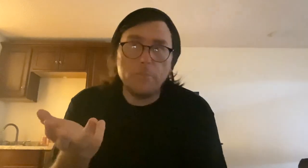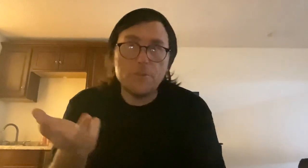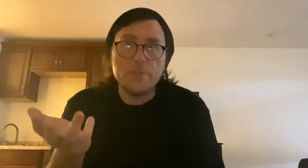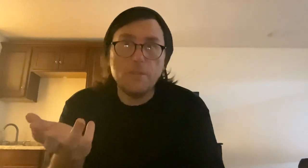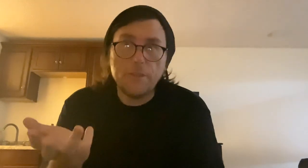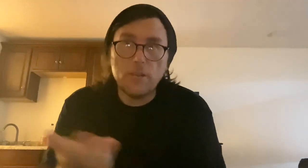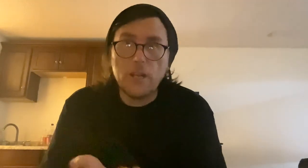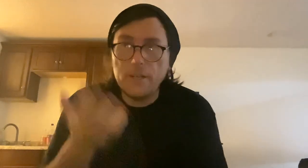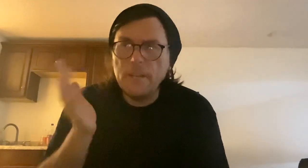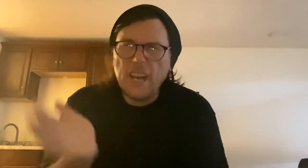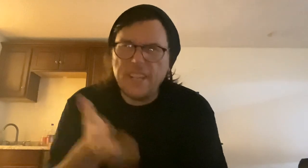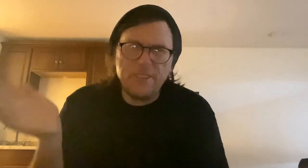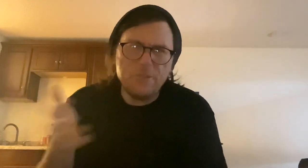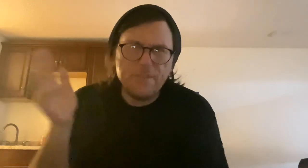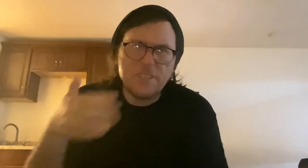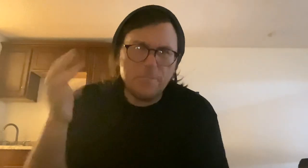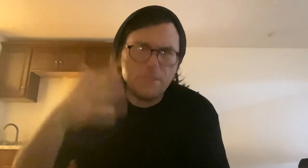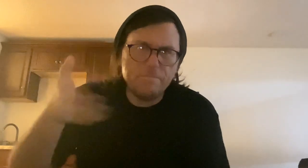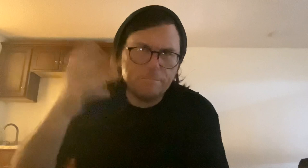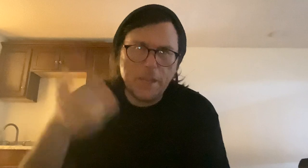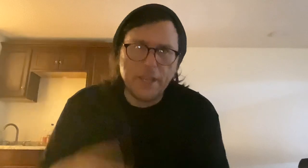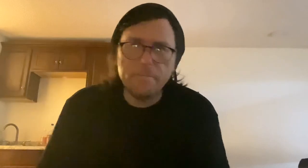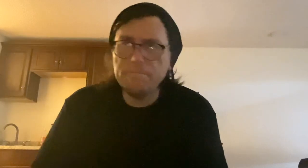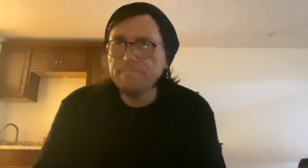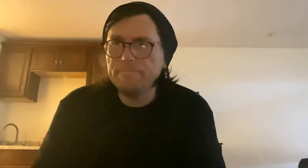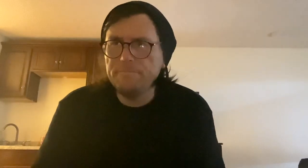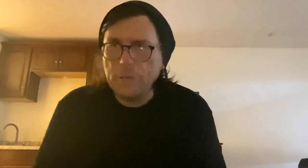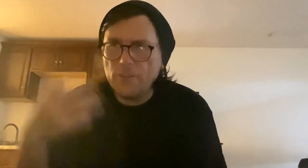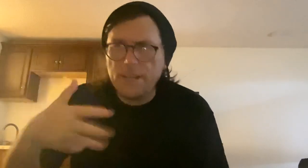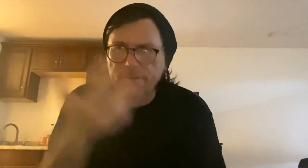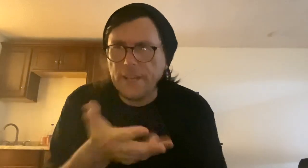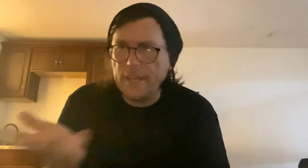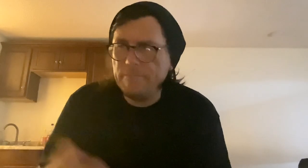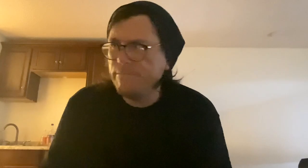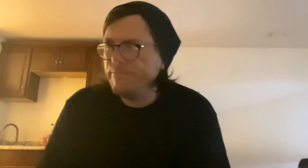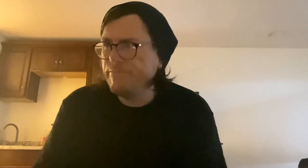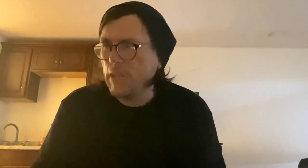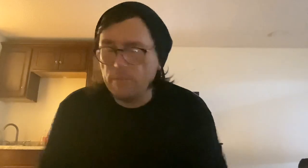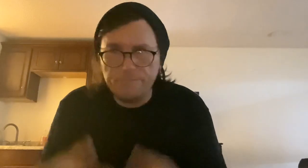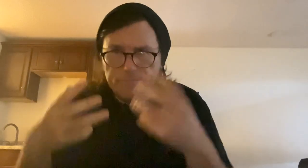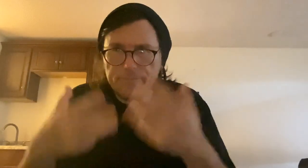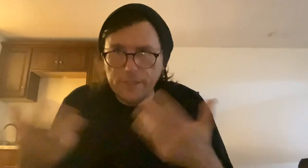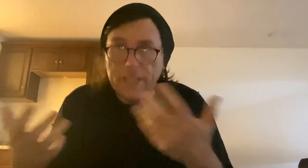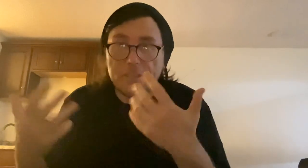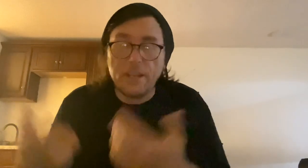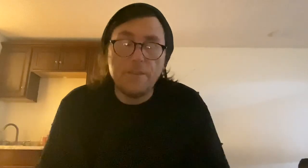commissions up there. What I need to do is fix it up to make it better and, you know, the listing of it,